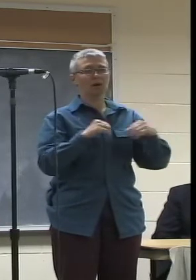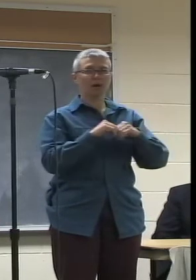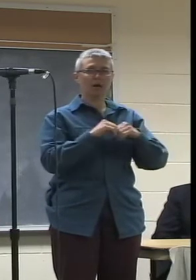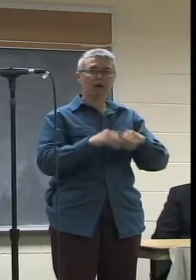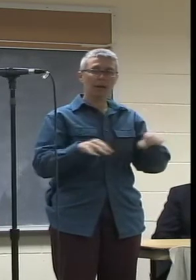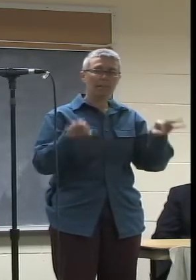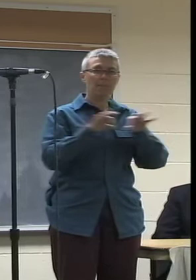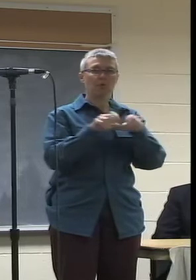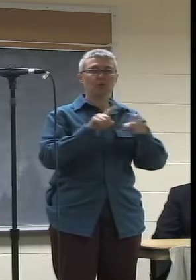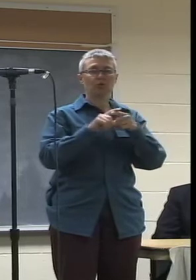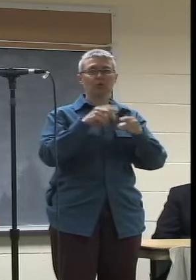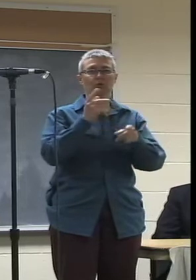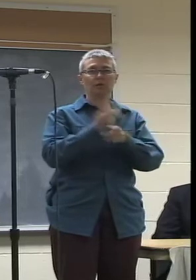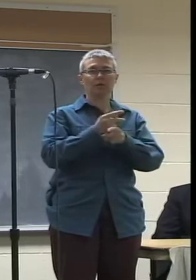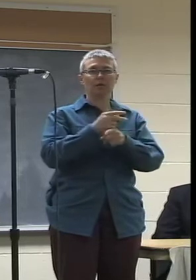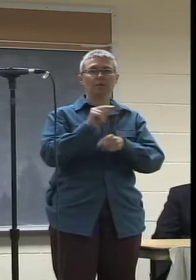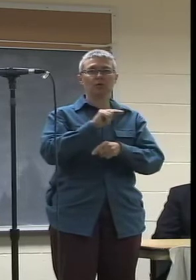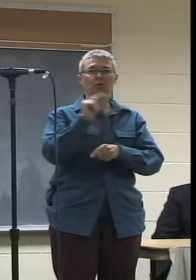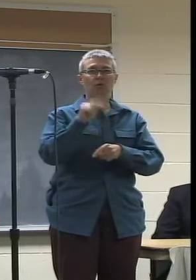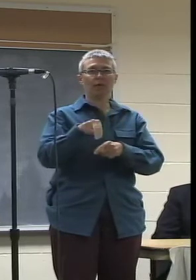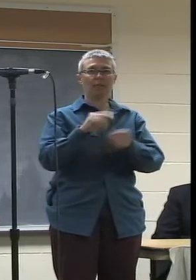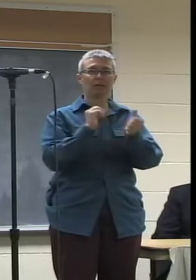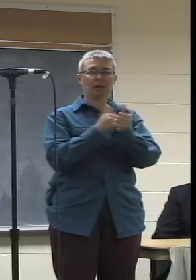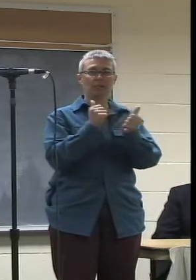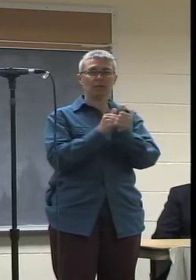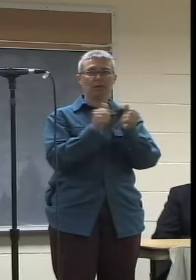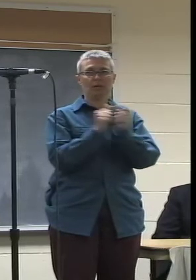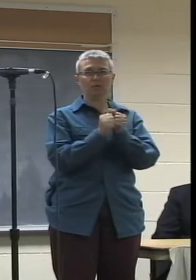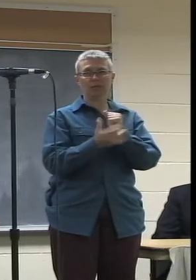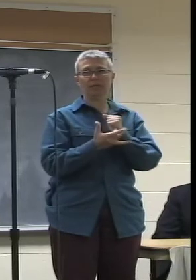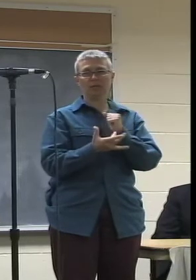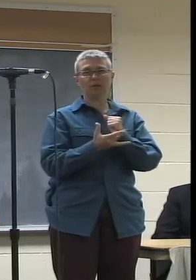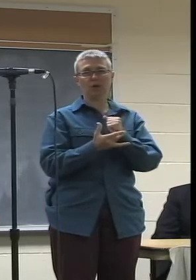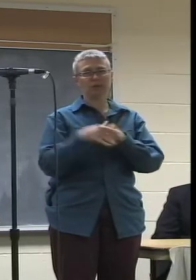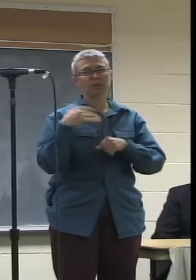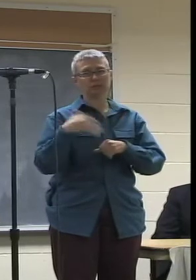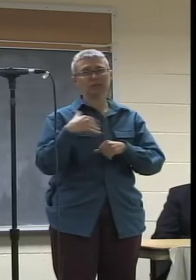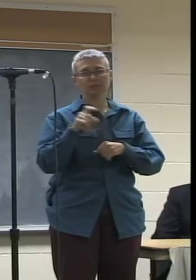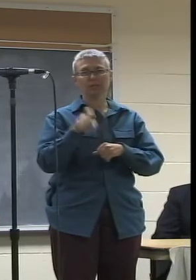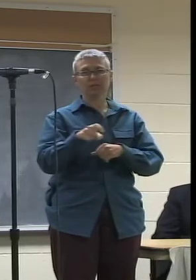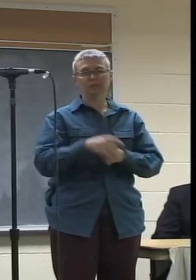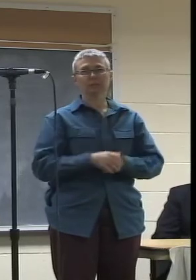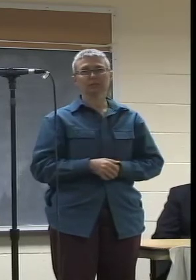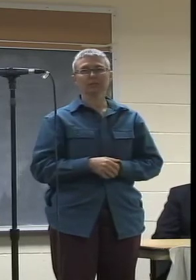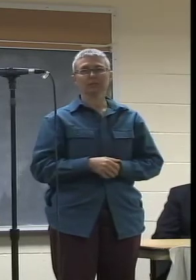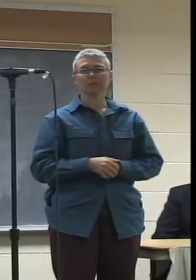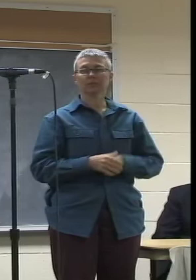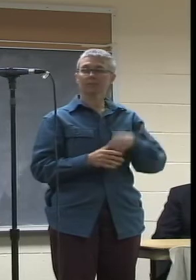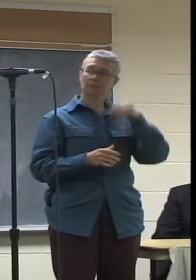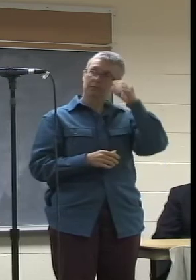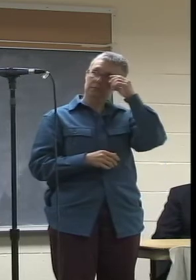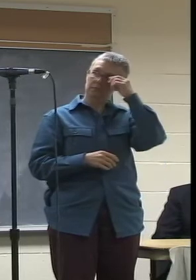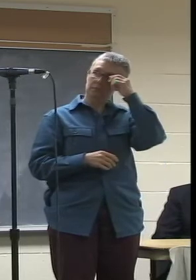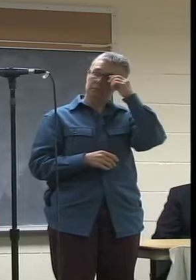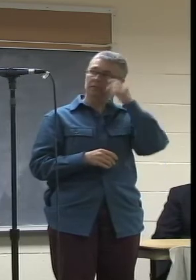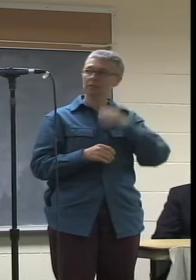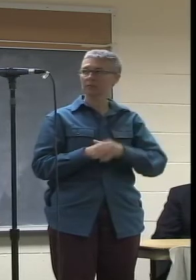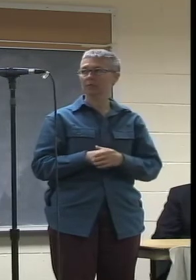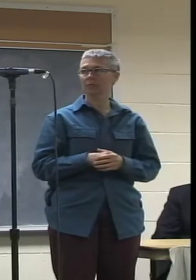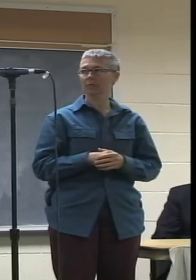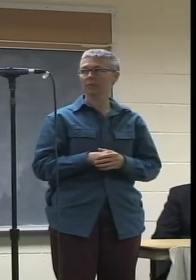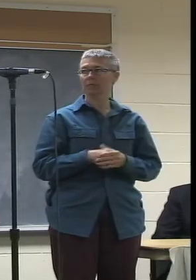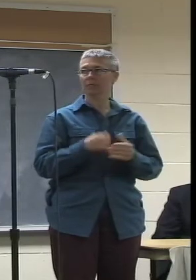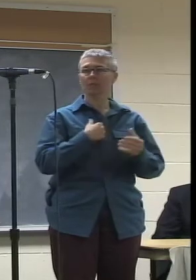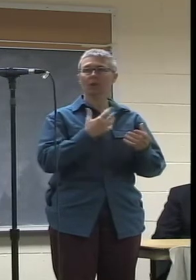Northampton as up-to-date on technology as possible. But I'm here actually to speak specifically to